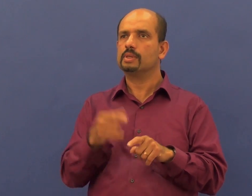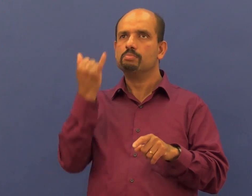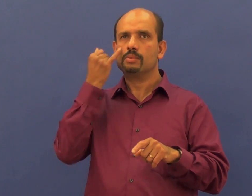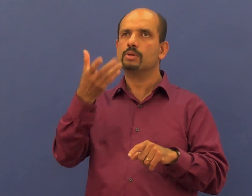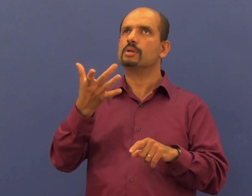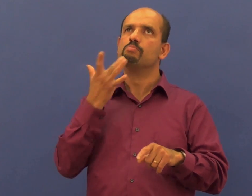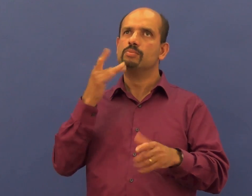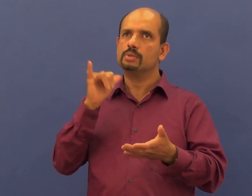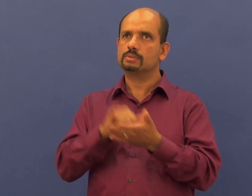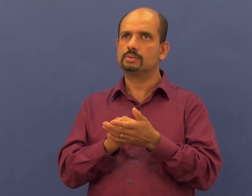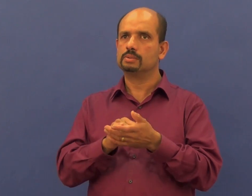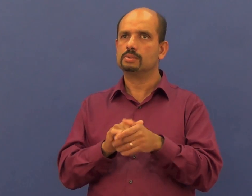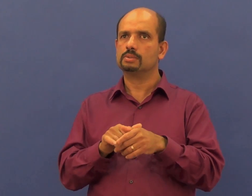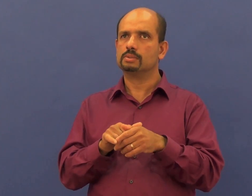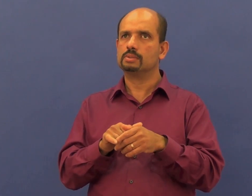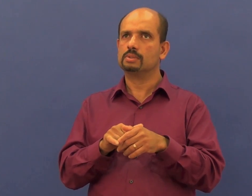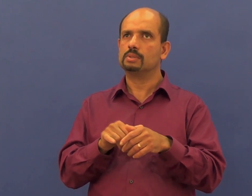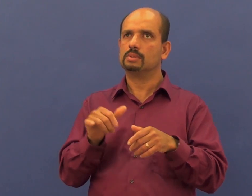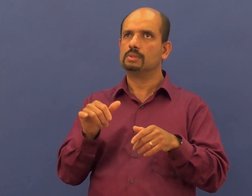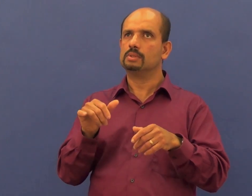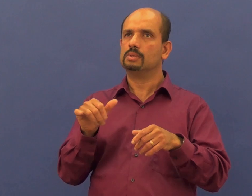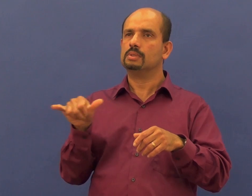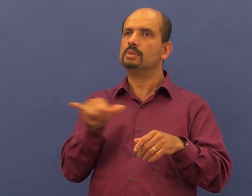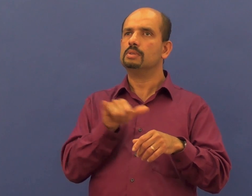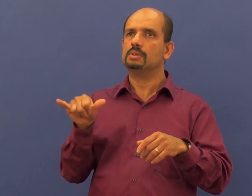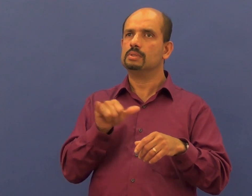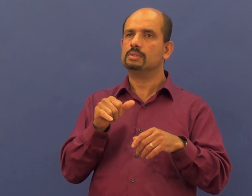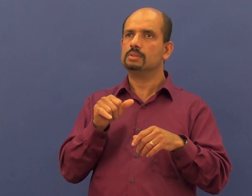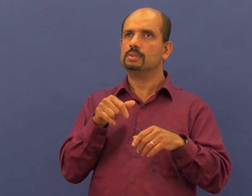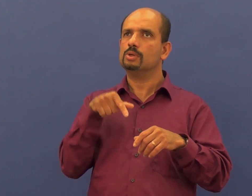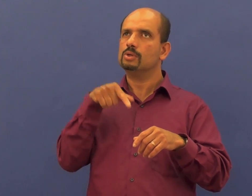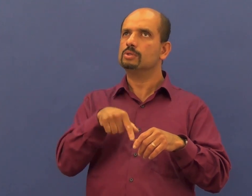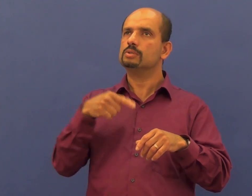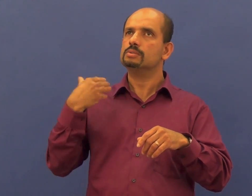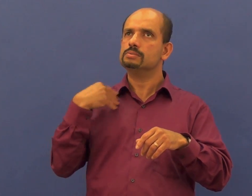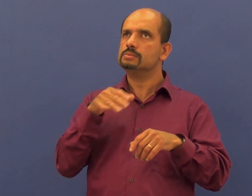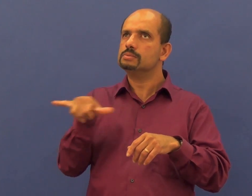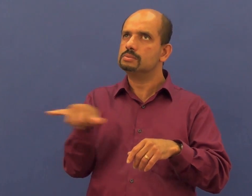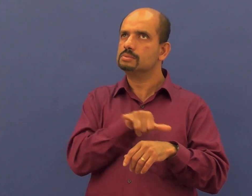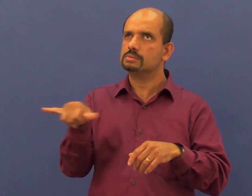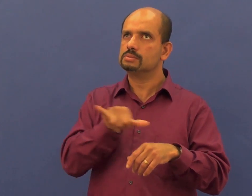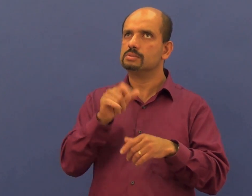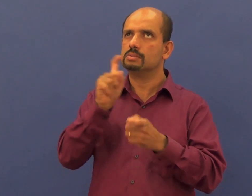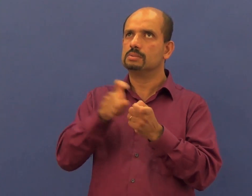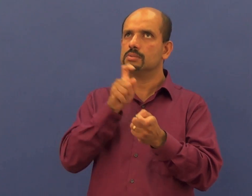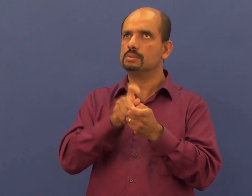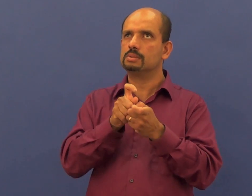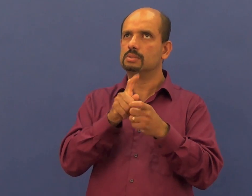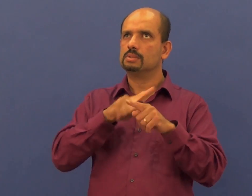The Braille Sense U2 has all of the same capabilities that I mentioned with the Braille Note Apex.